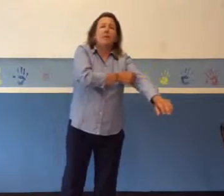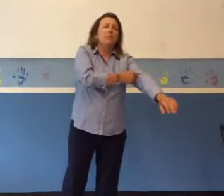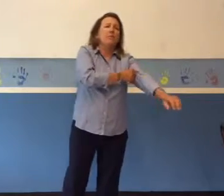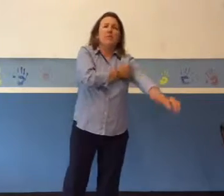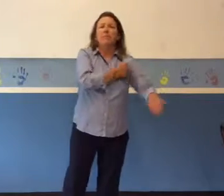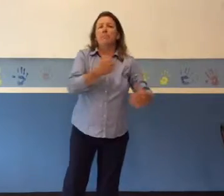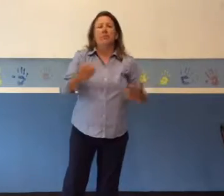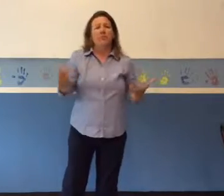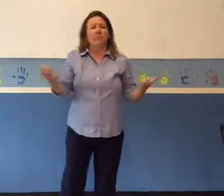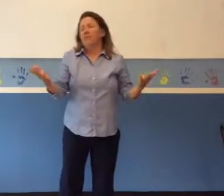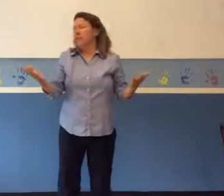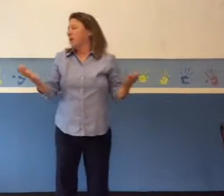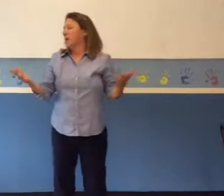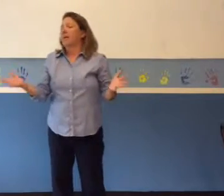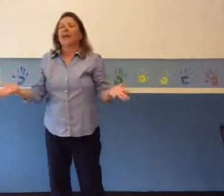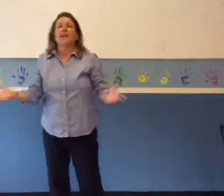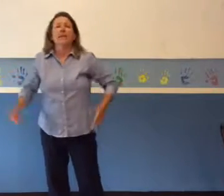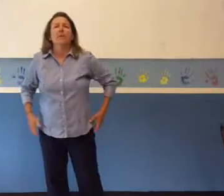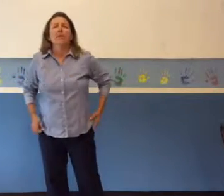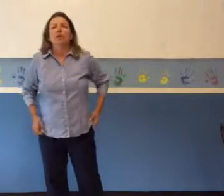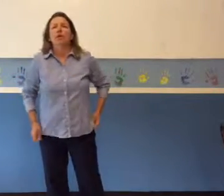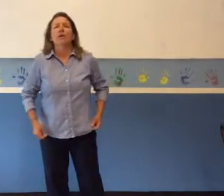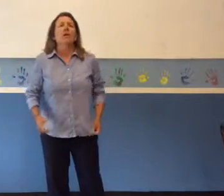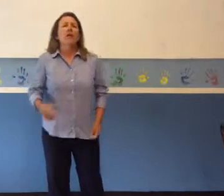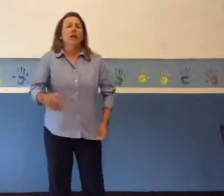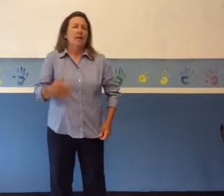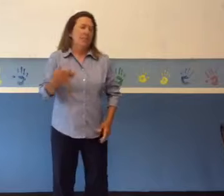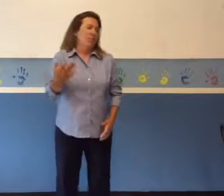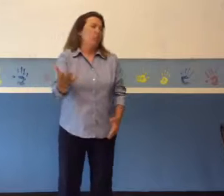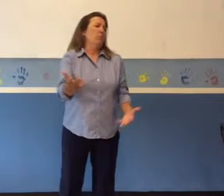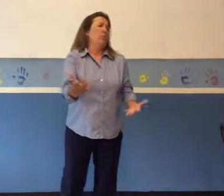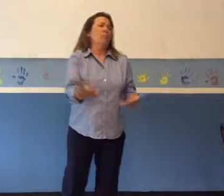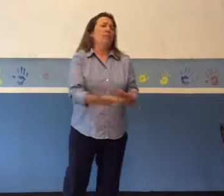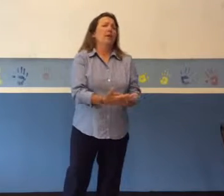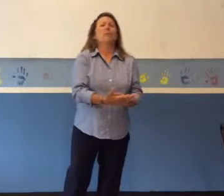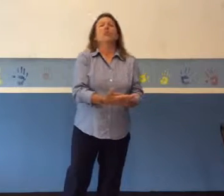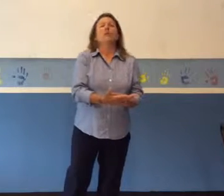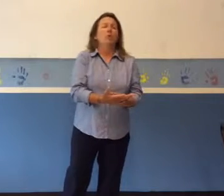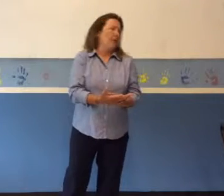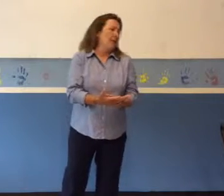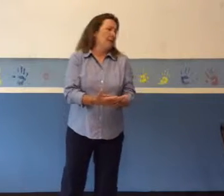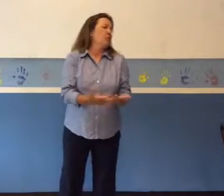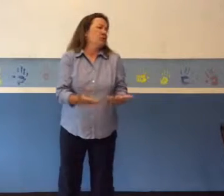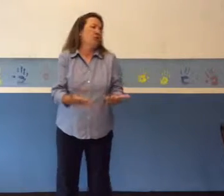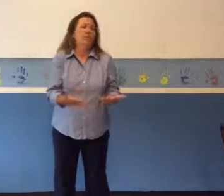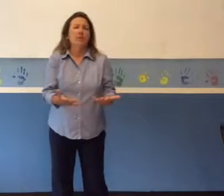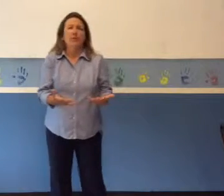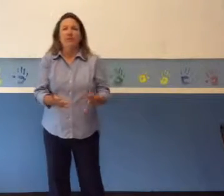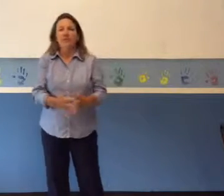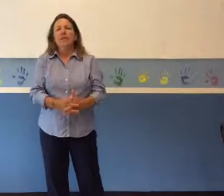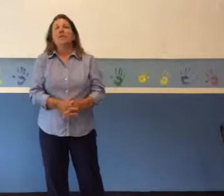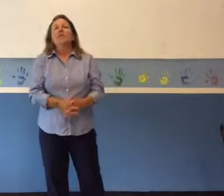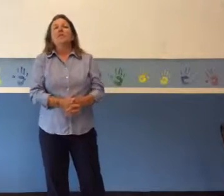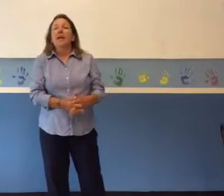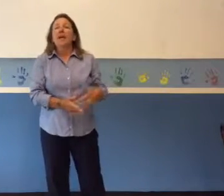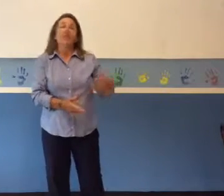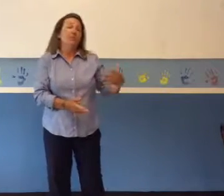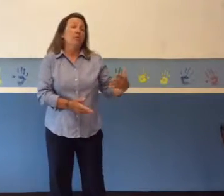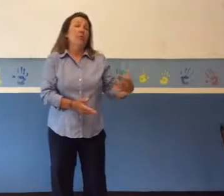publishing pieces of inspired academic work before being awarded what amounted to a job for life. Tenure, as we